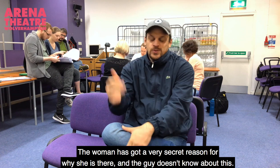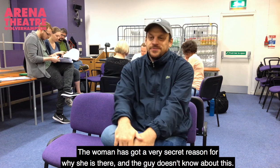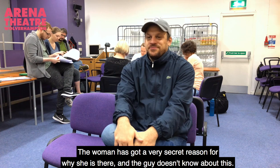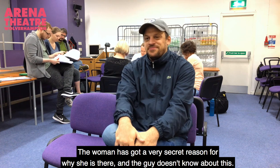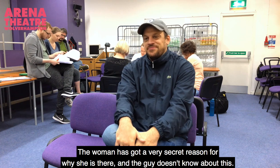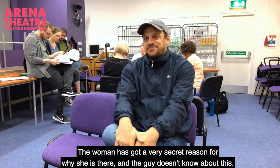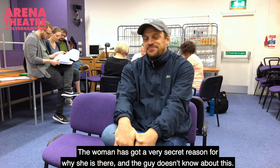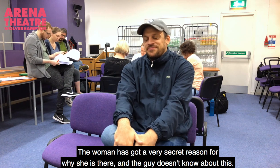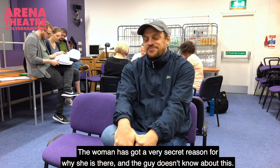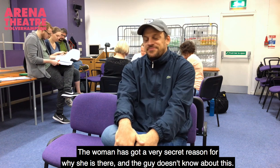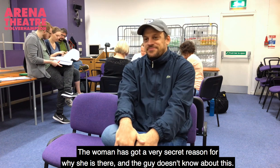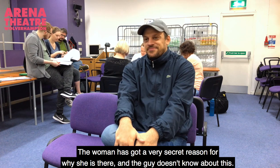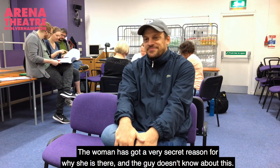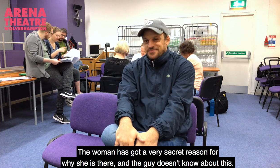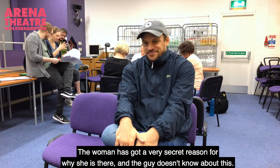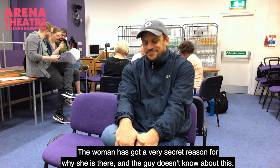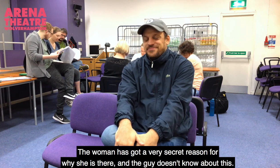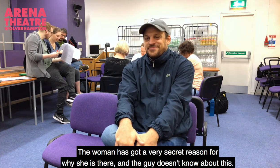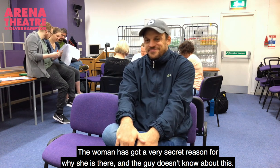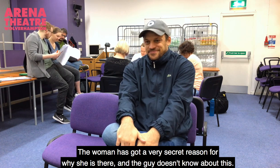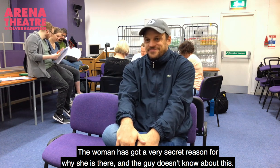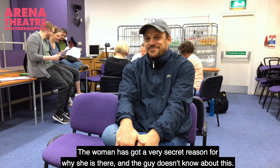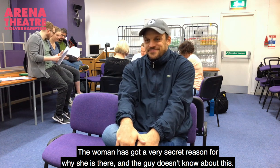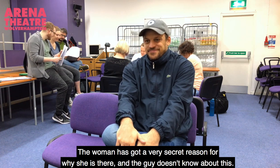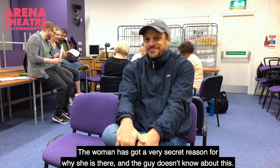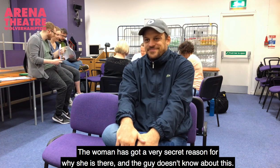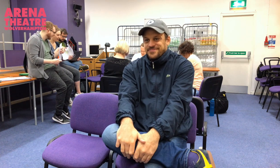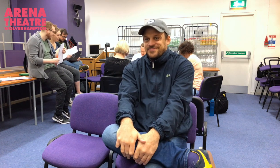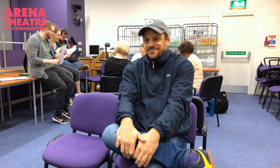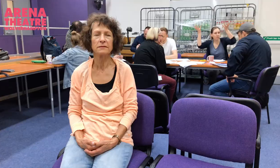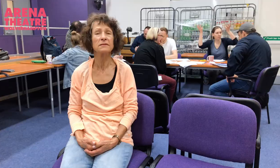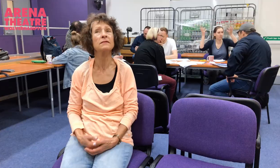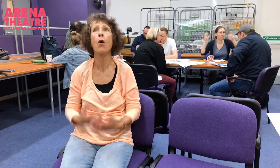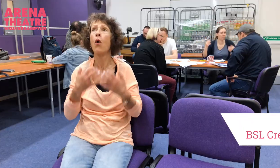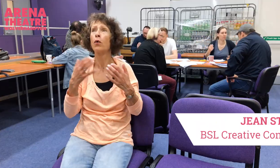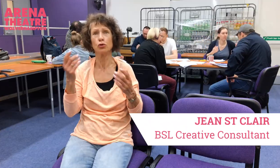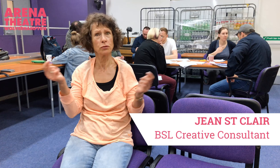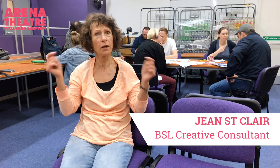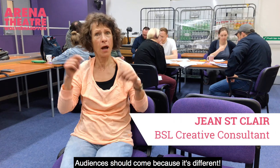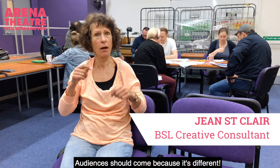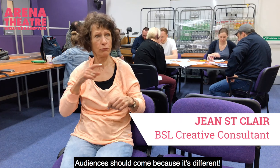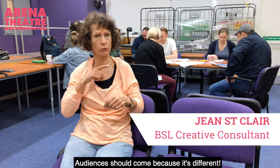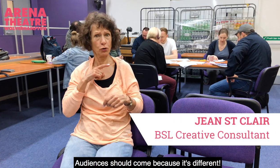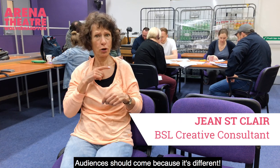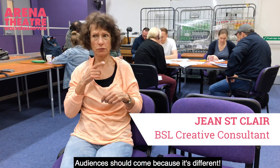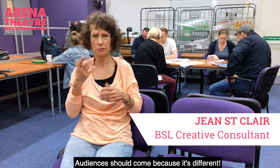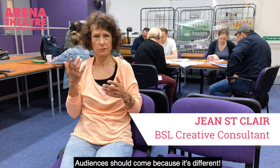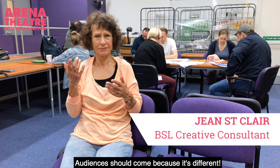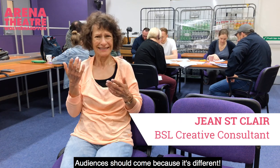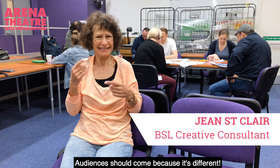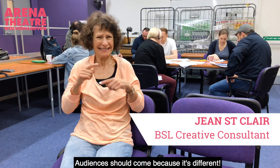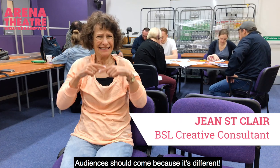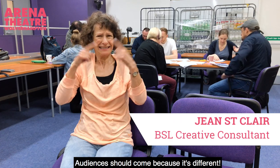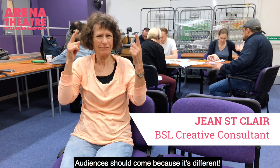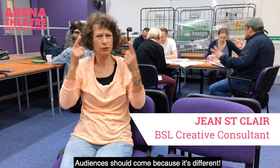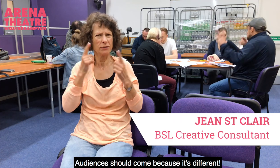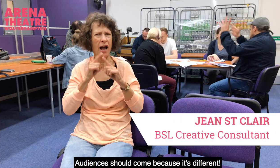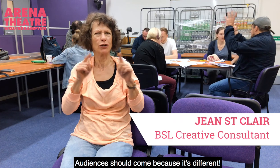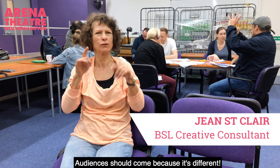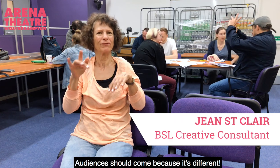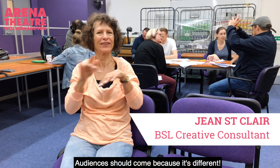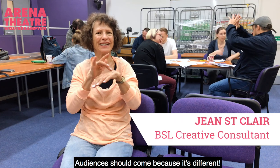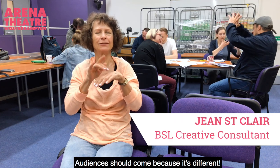reason for why she's there and the guy doesn't know about this audiences should come because